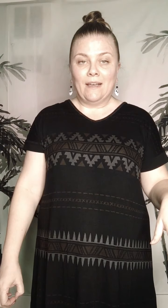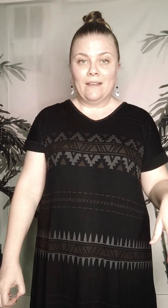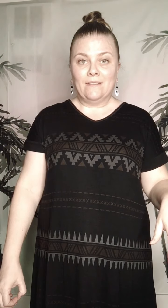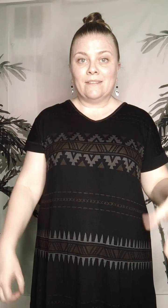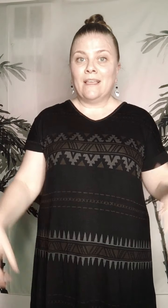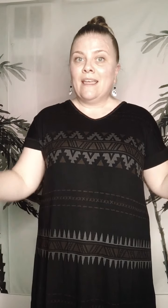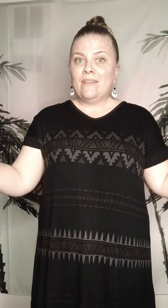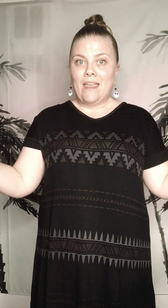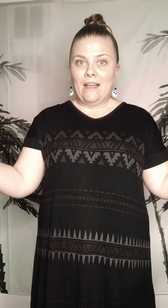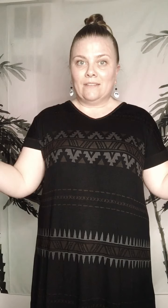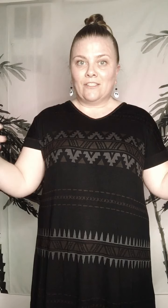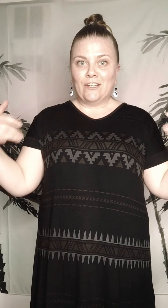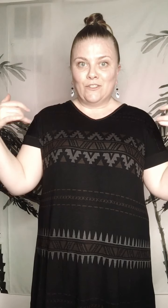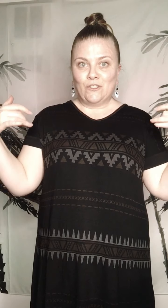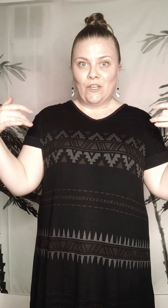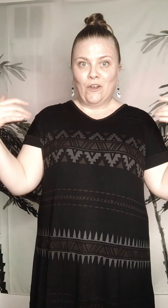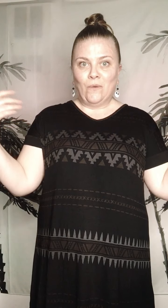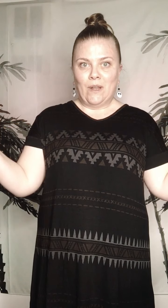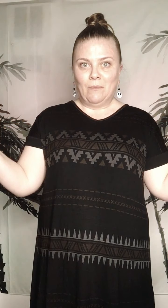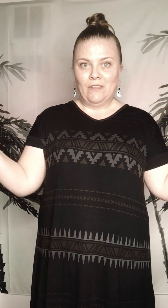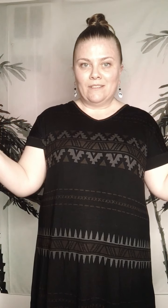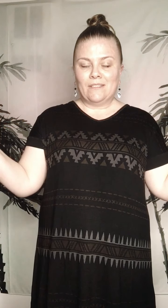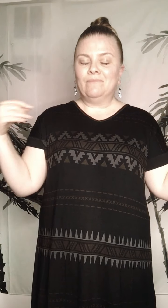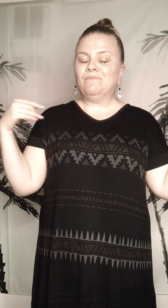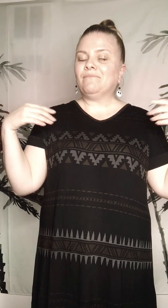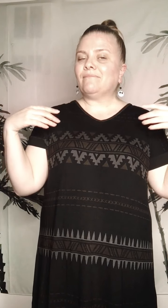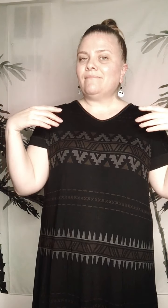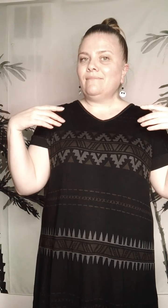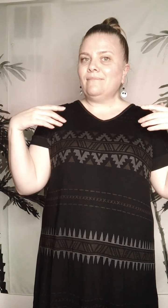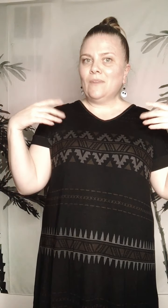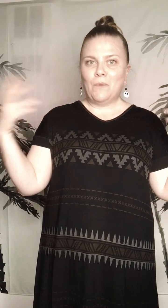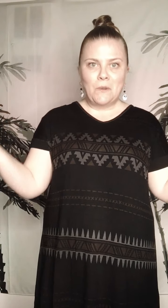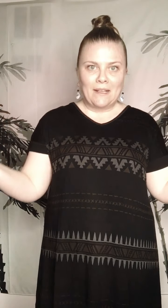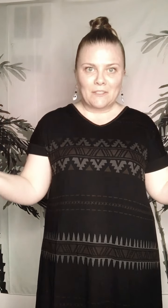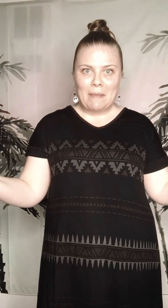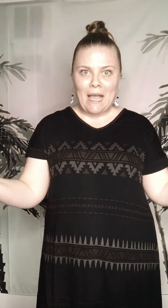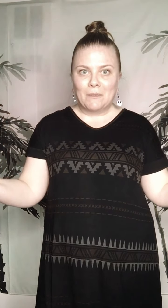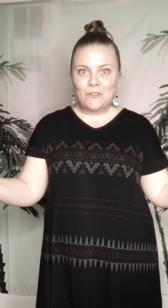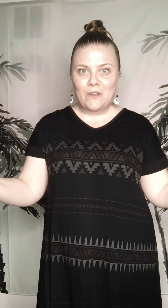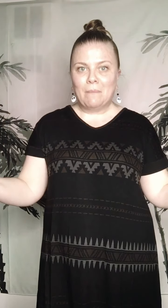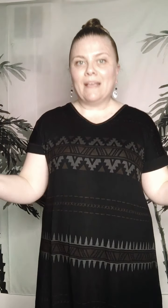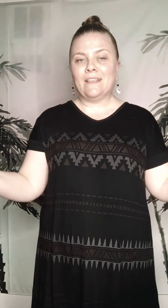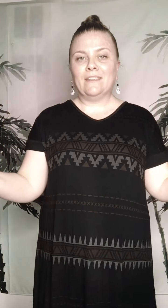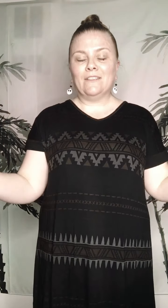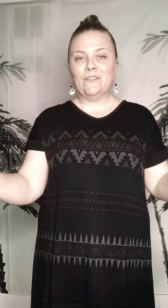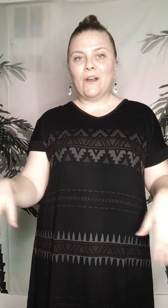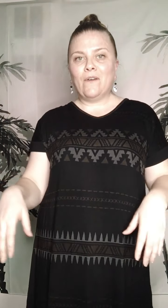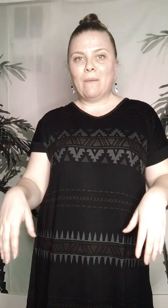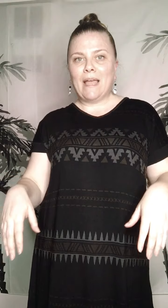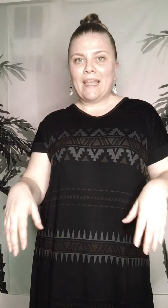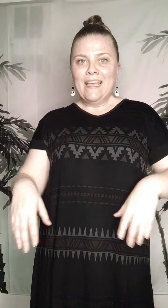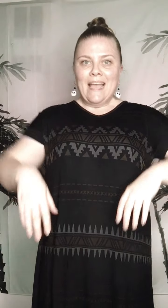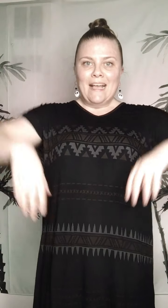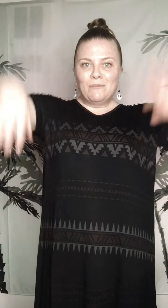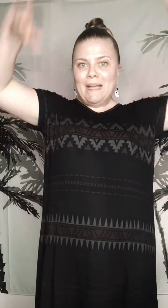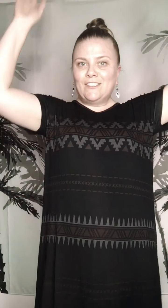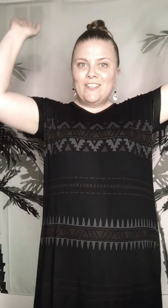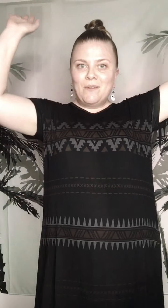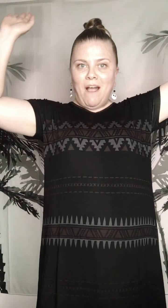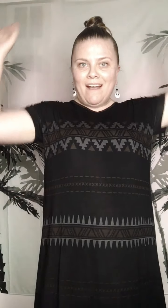the answer is so nebulous. When you ask me how much you can make selling LuLaRoe, I'm like, as much as you want.